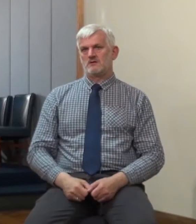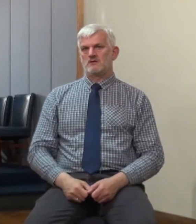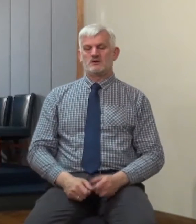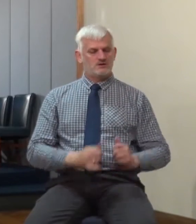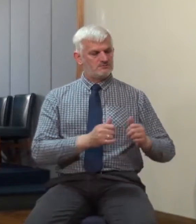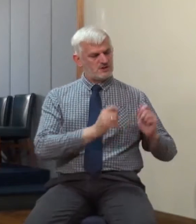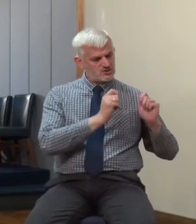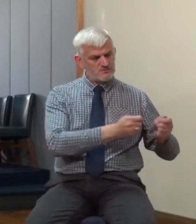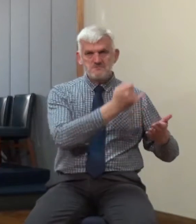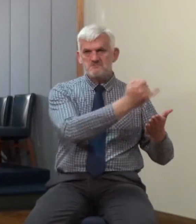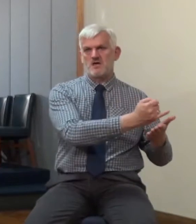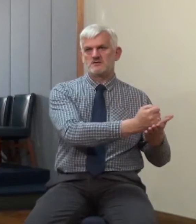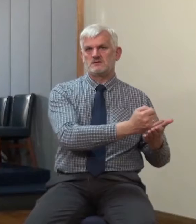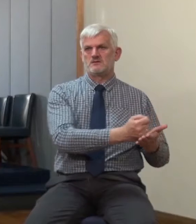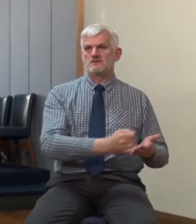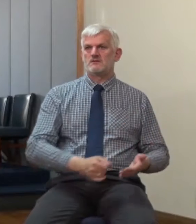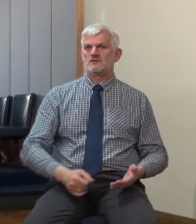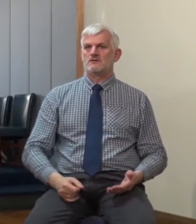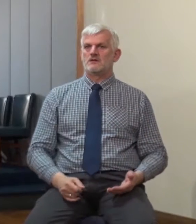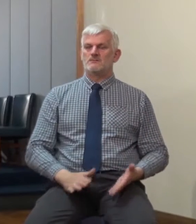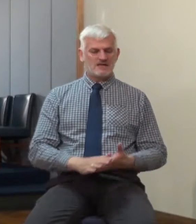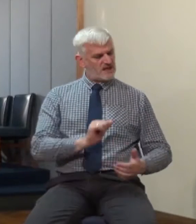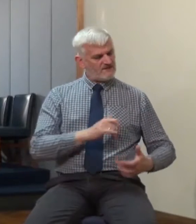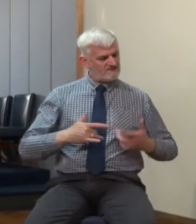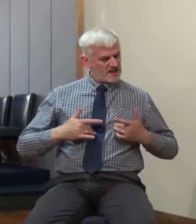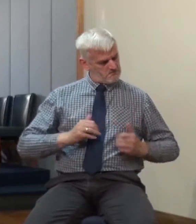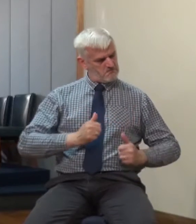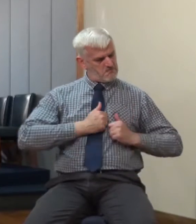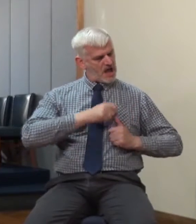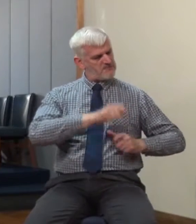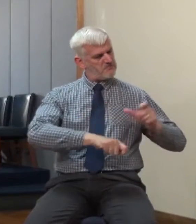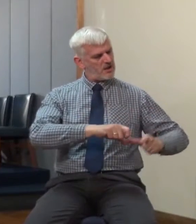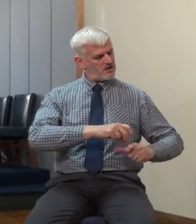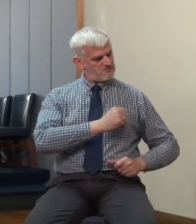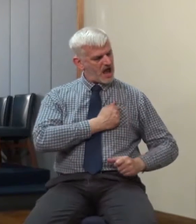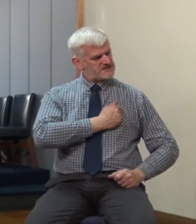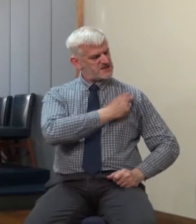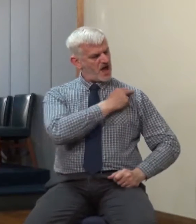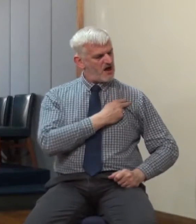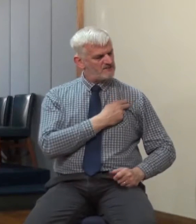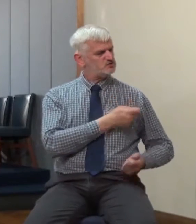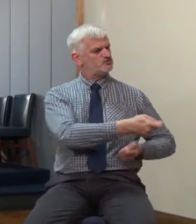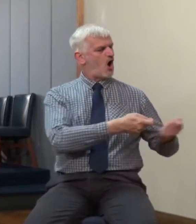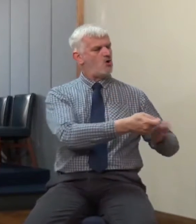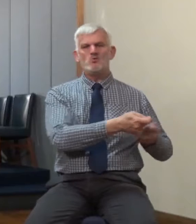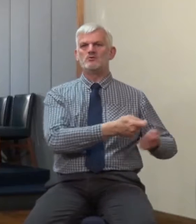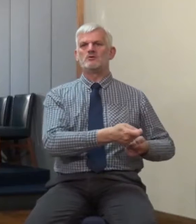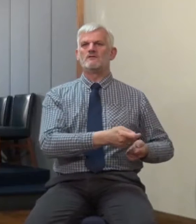he's just regarding people as there to for him to direct whatever for his own glory